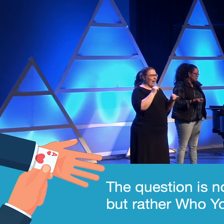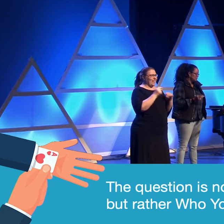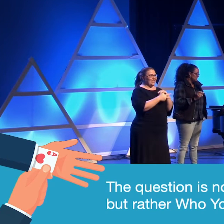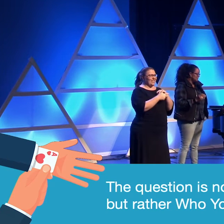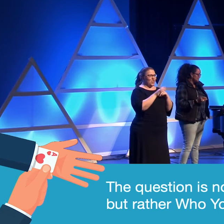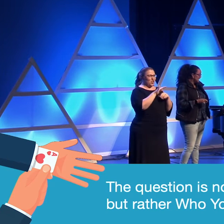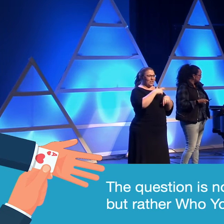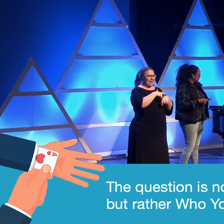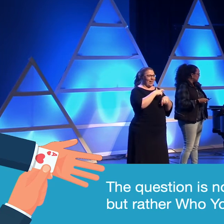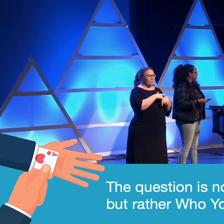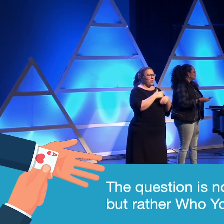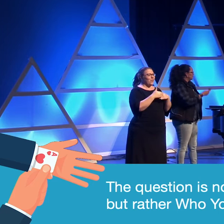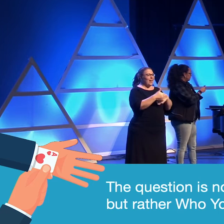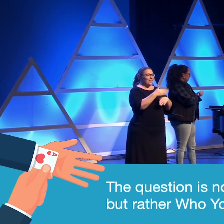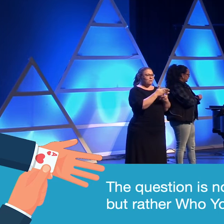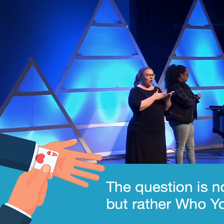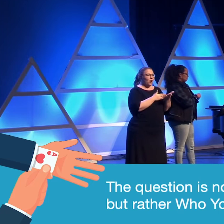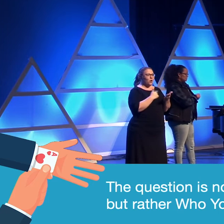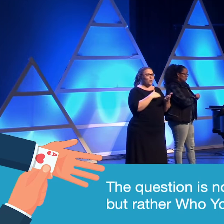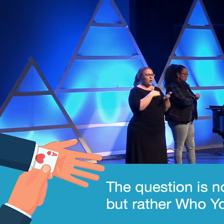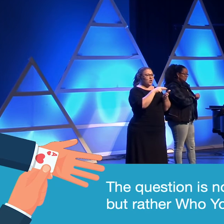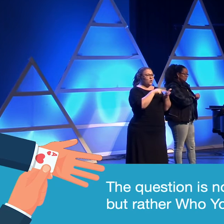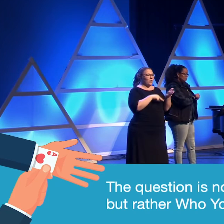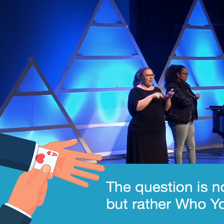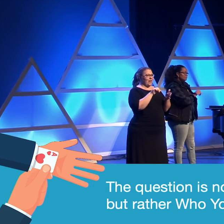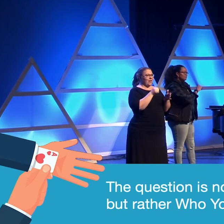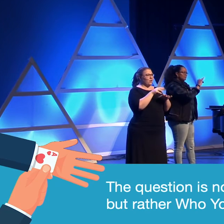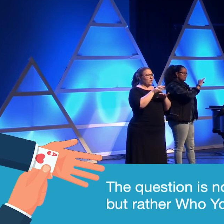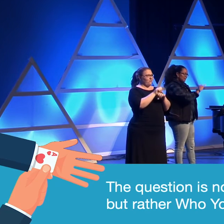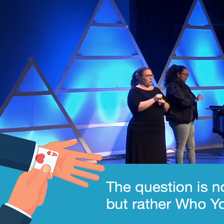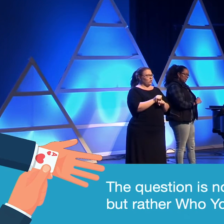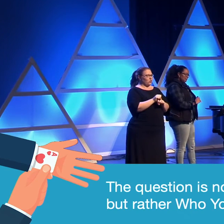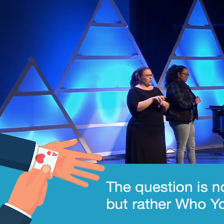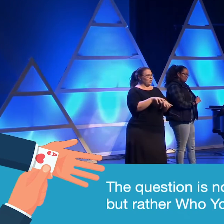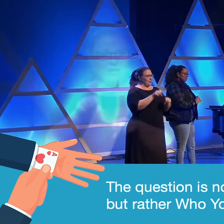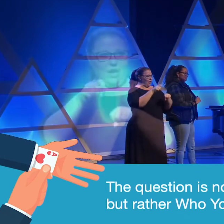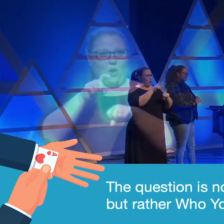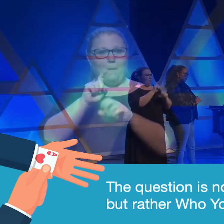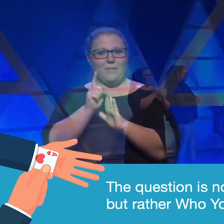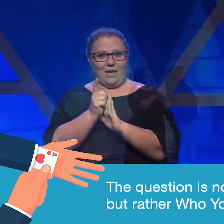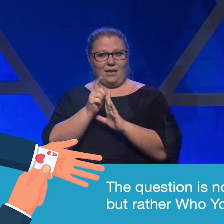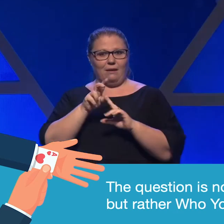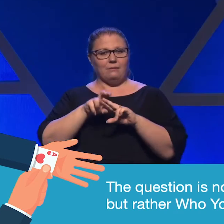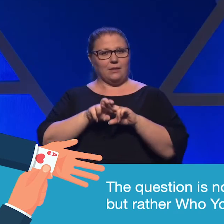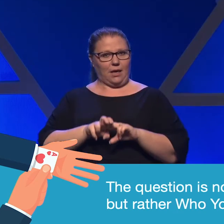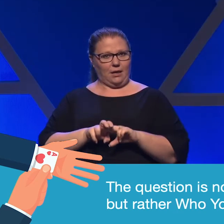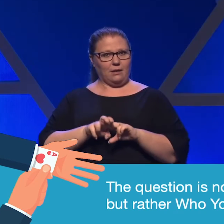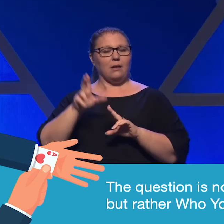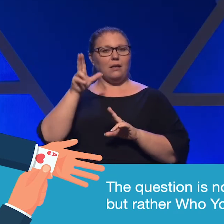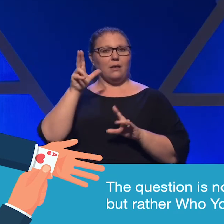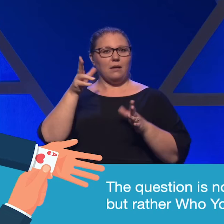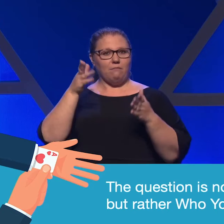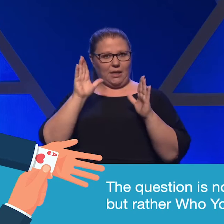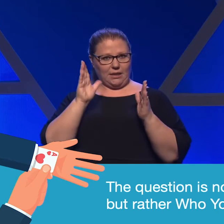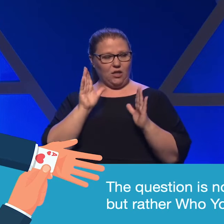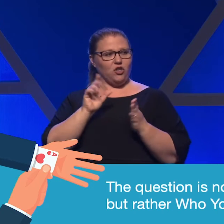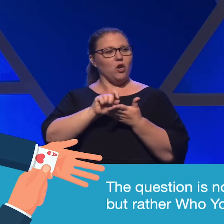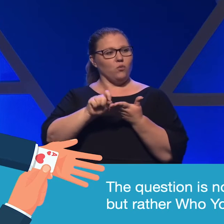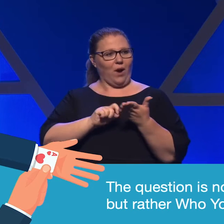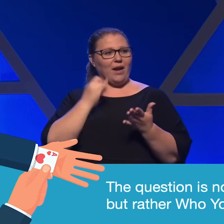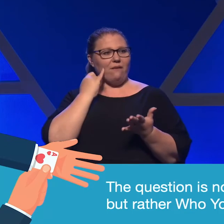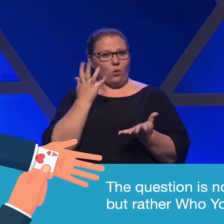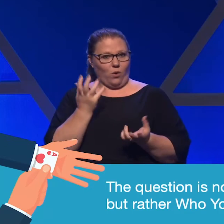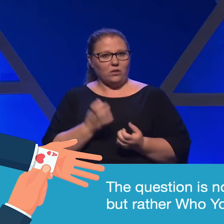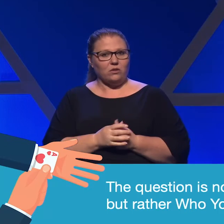So for this next part, we're going to read another devotional. Take a minute, sit, listen, write if you want to